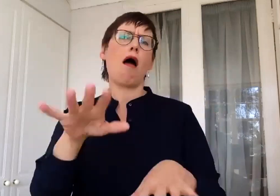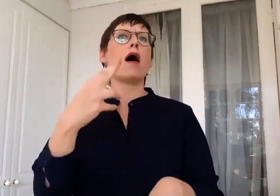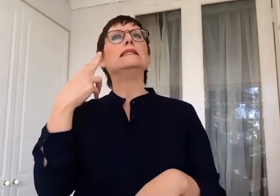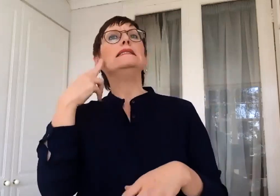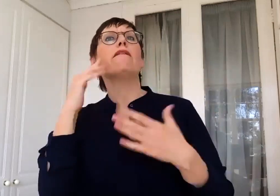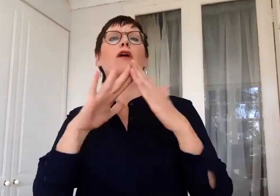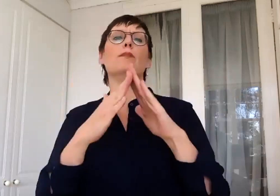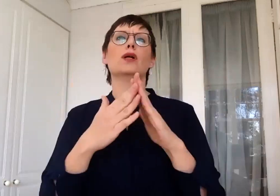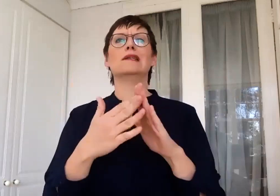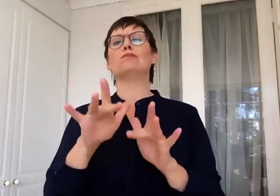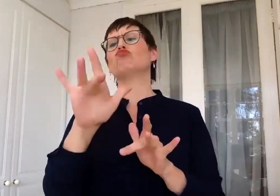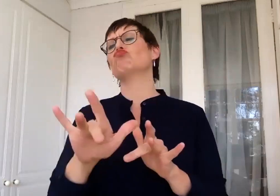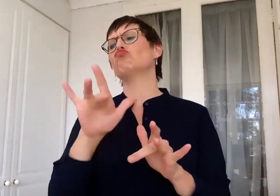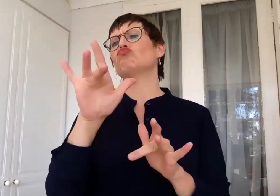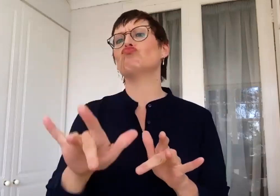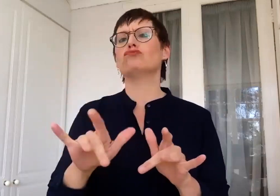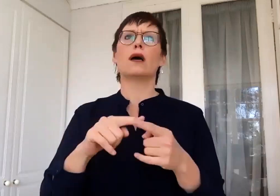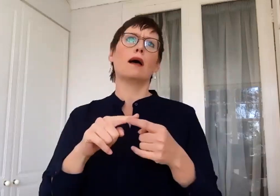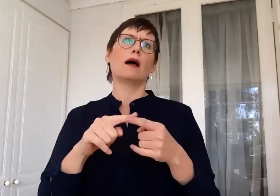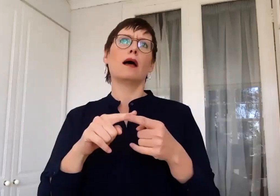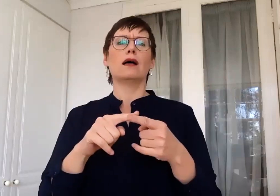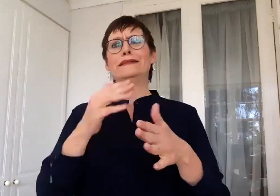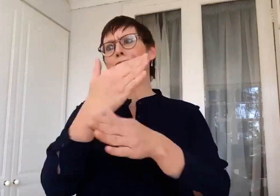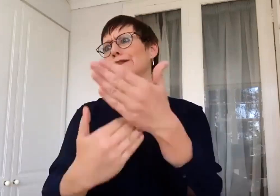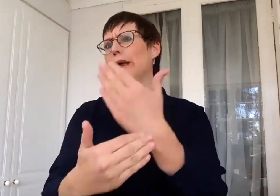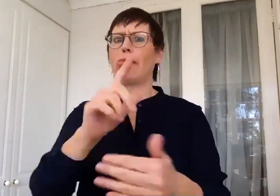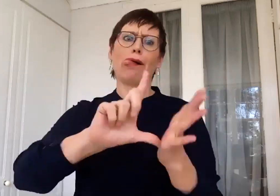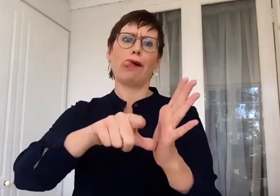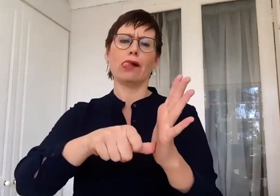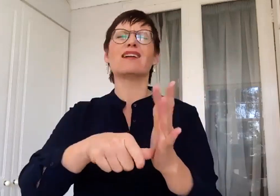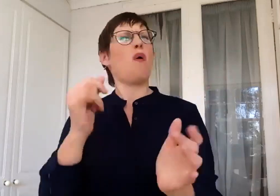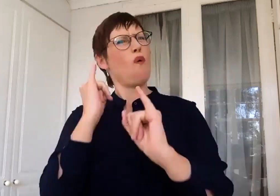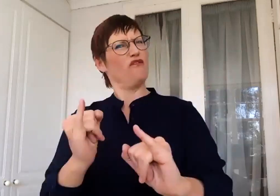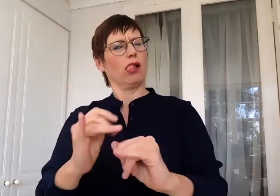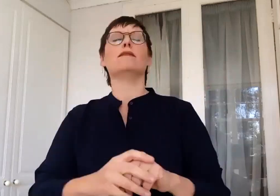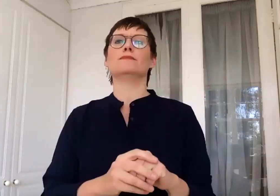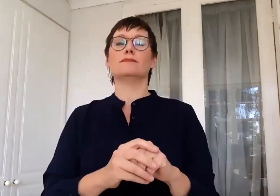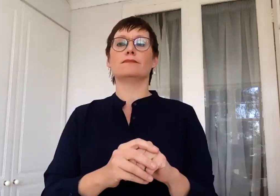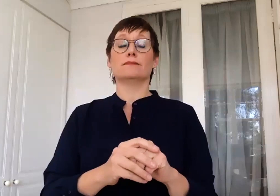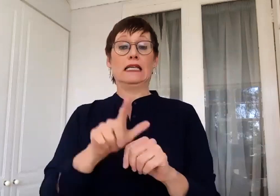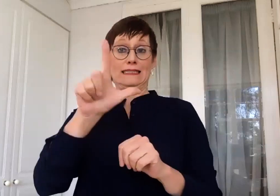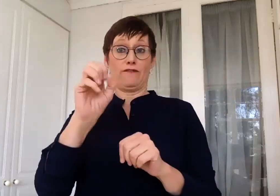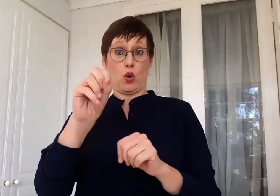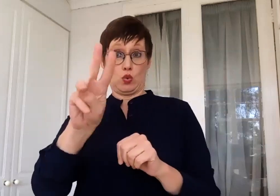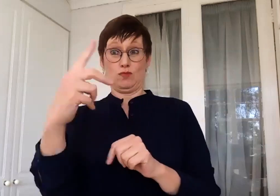deaf community in the community and linguistic sense as disabled. In this podcast series, we introduce you to Wits University